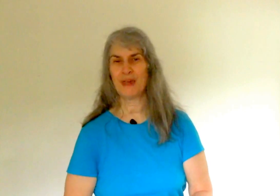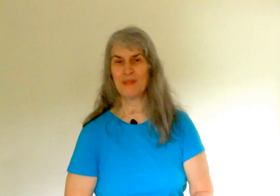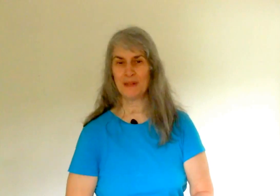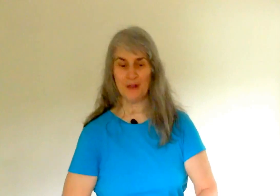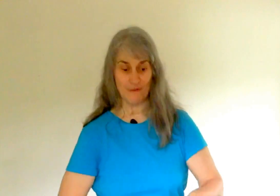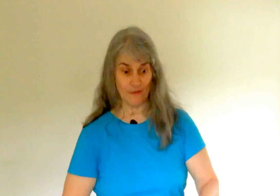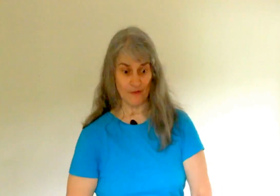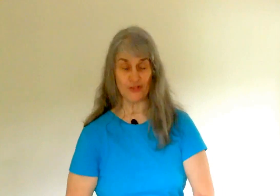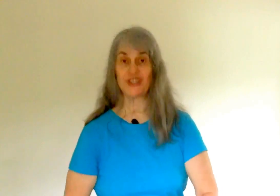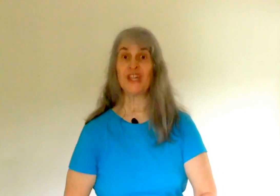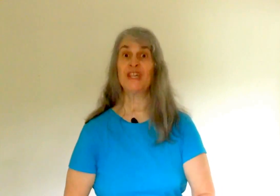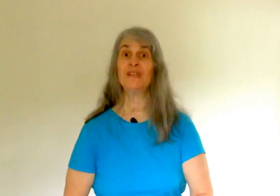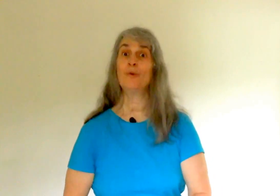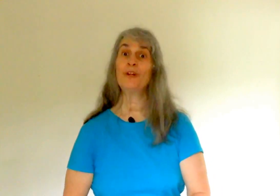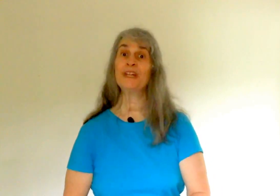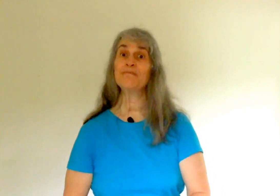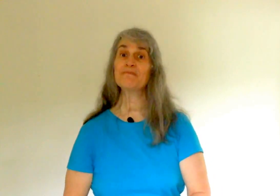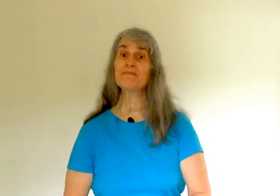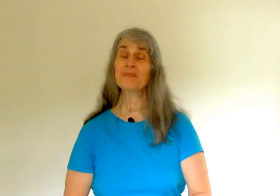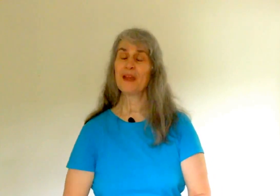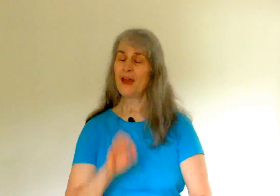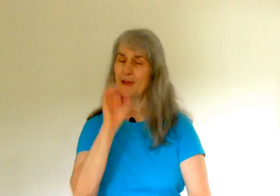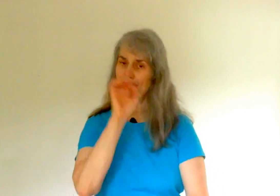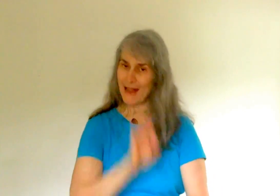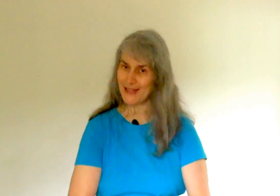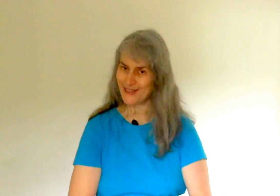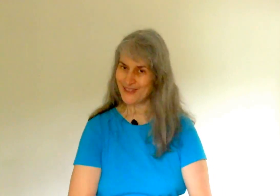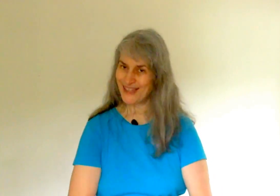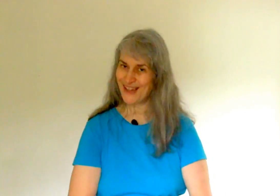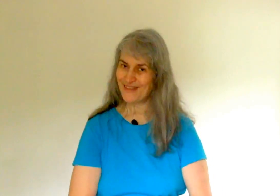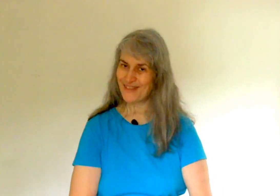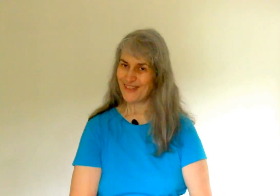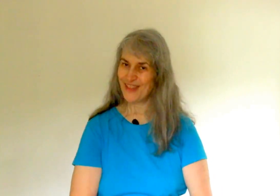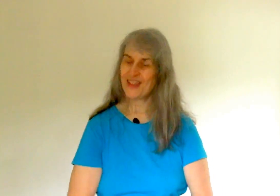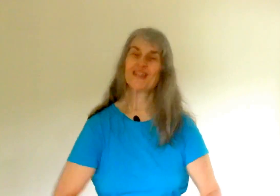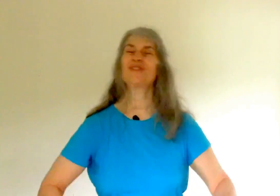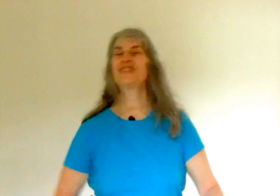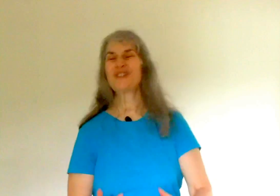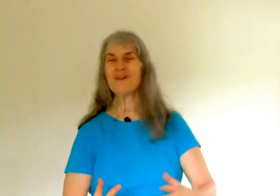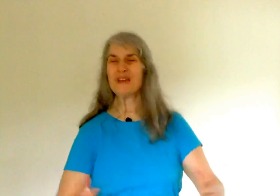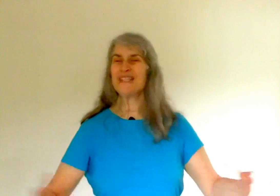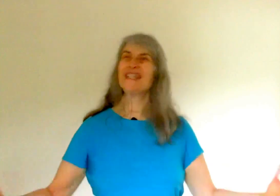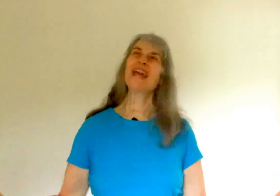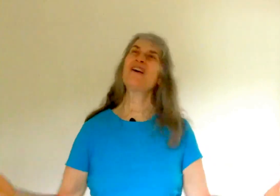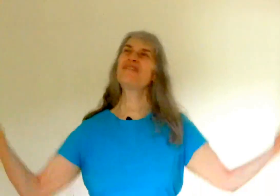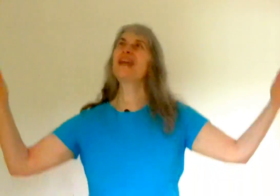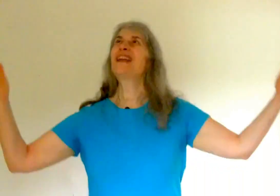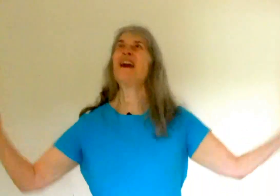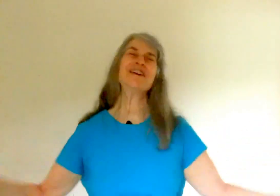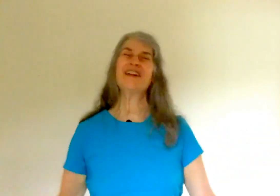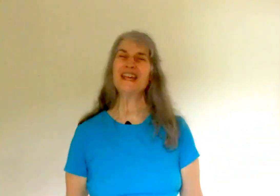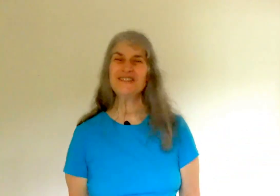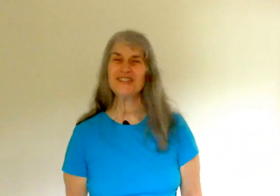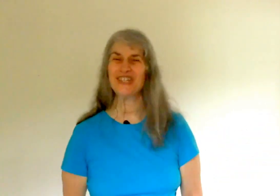happy and grateful first thing in the morning. I write those down. So I start my day off in that higher energy.